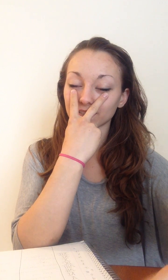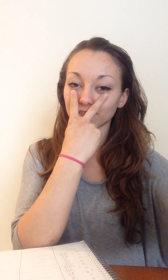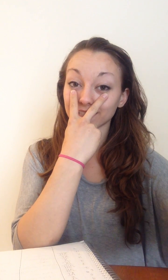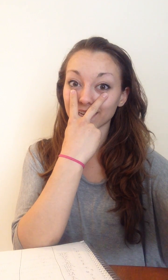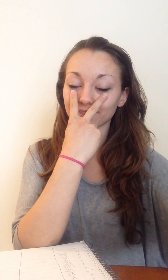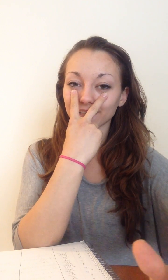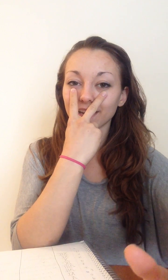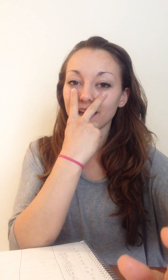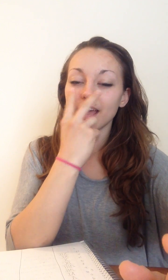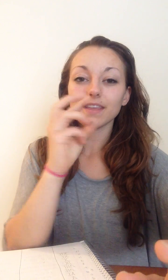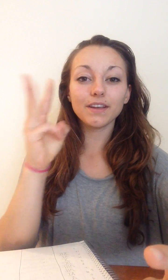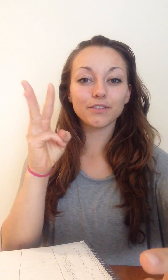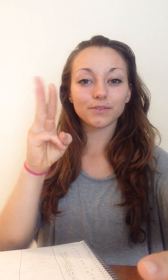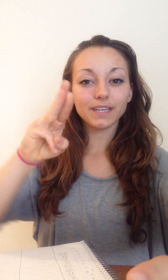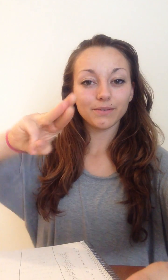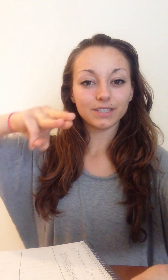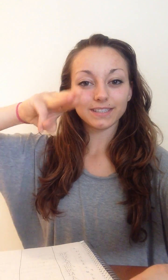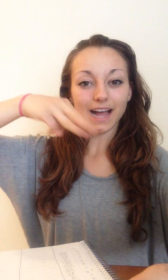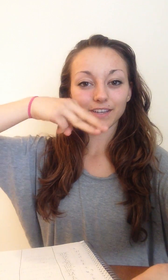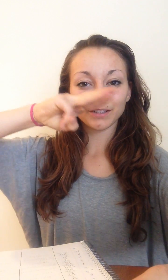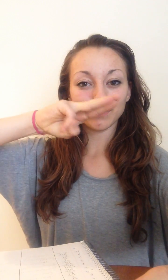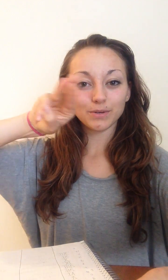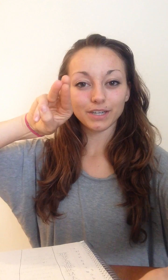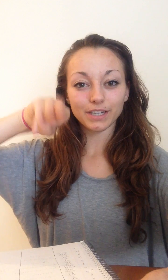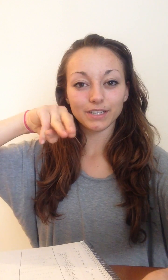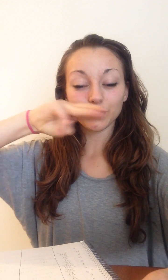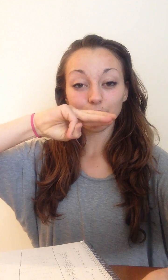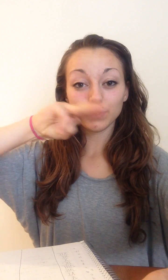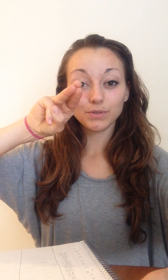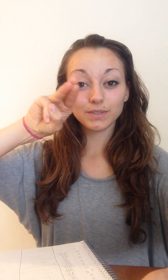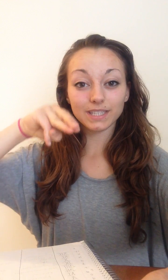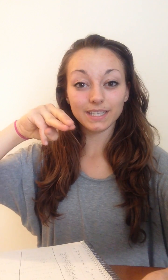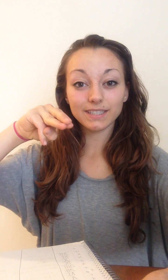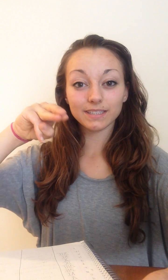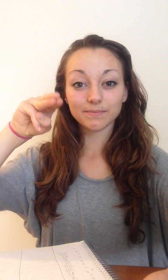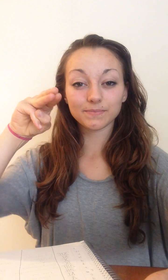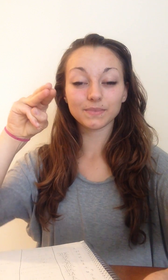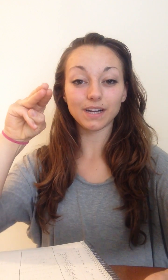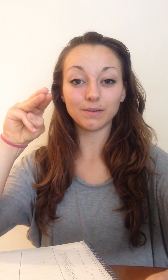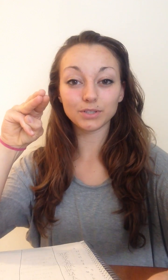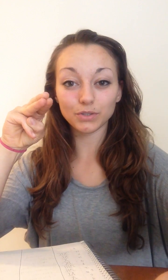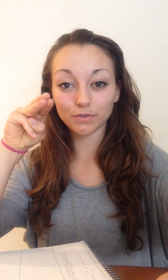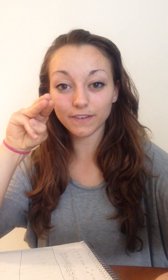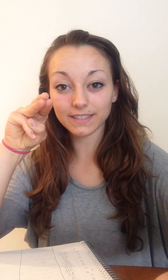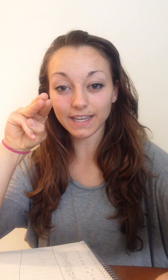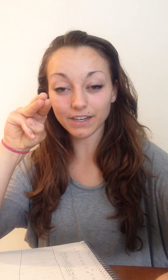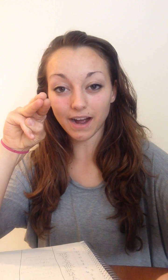It's for sight, really. Then you have three, which is ocular motor. You use this to fixate your